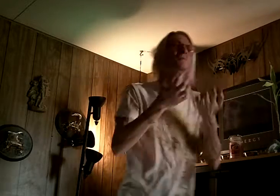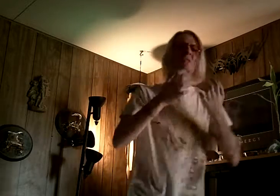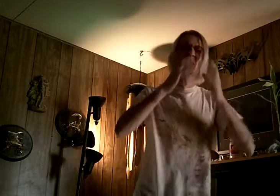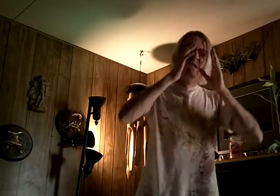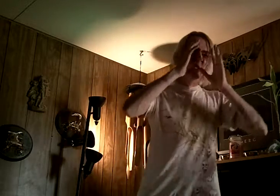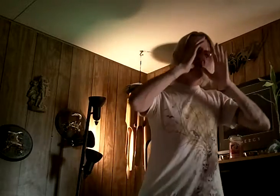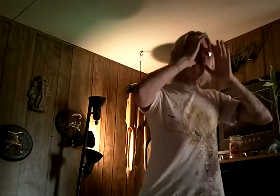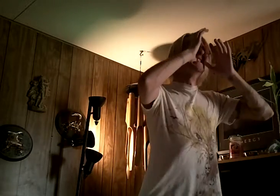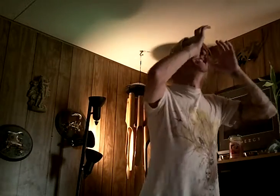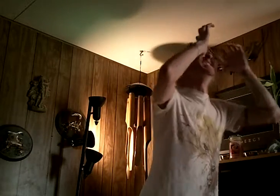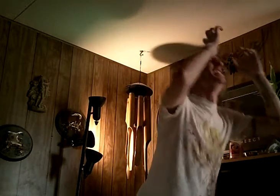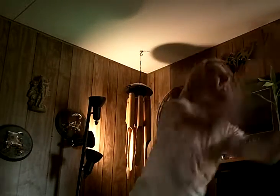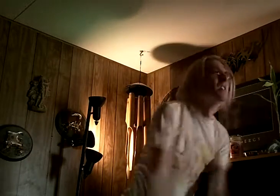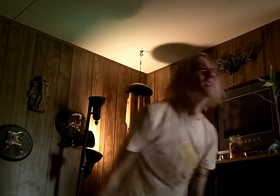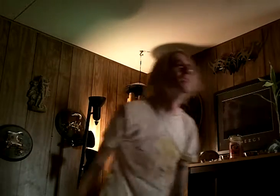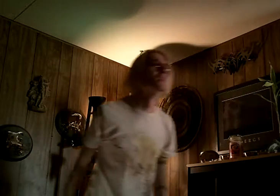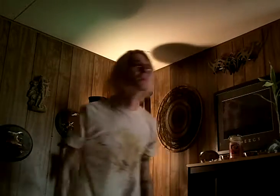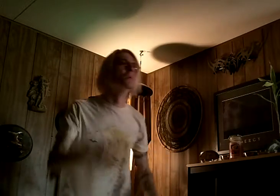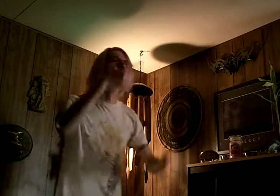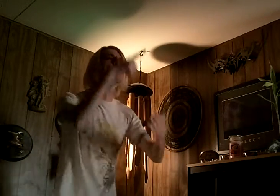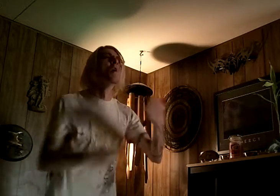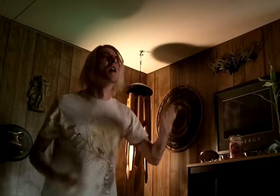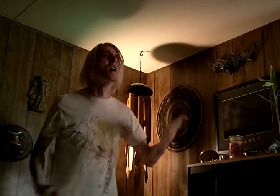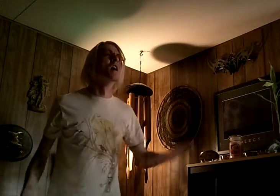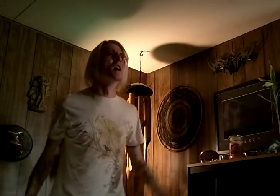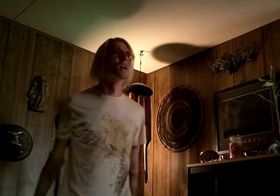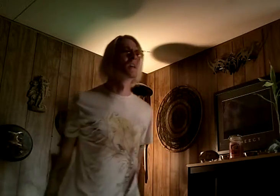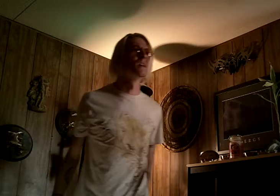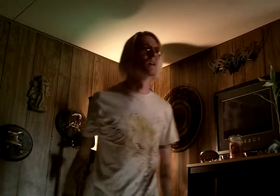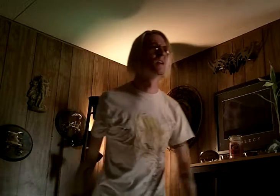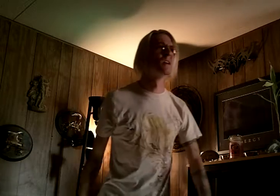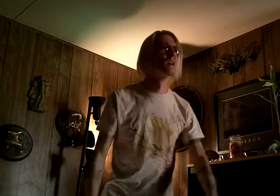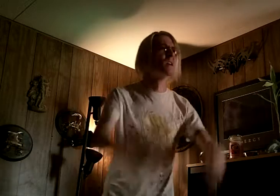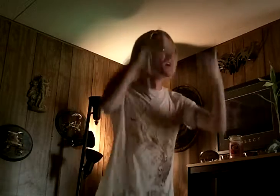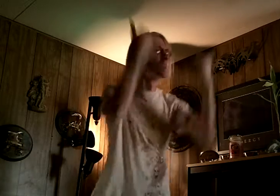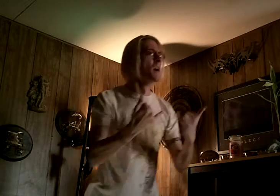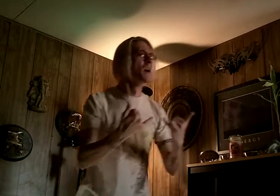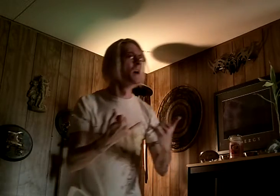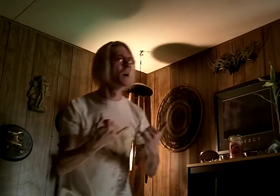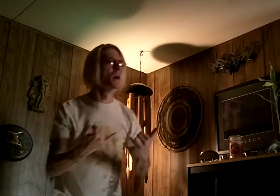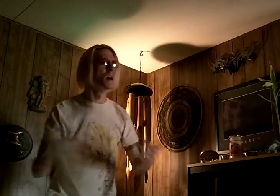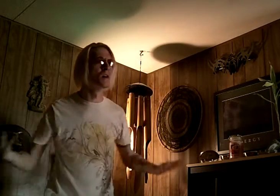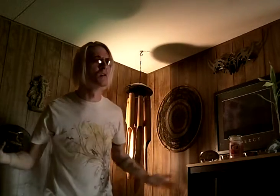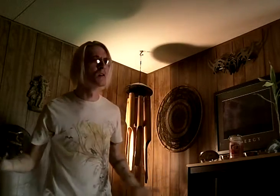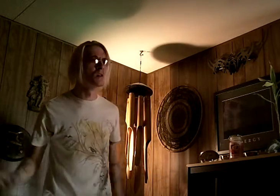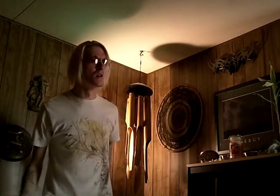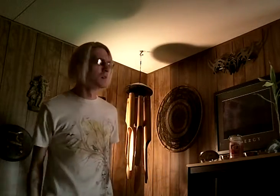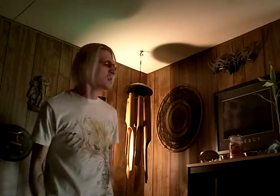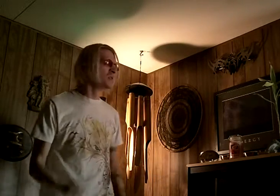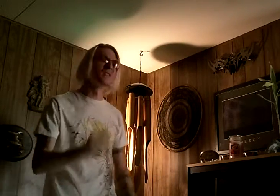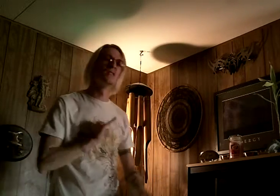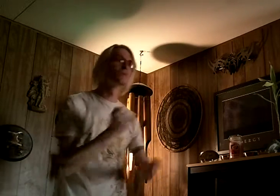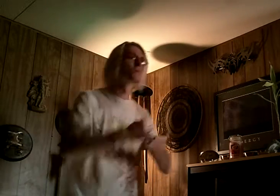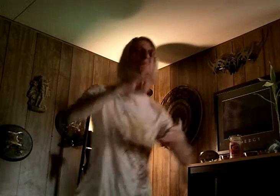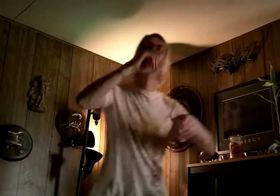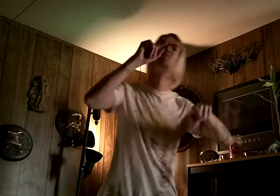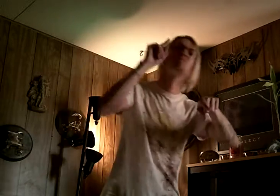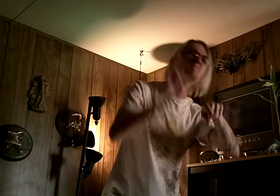wanna scream What? What? Now I just can't